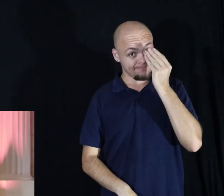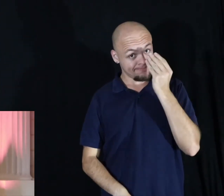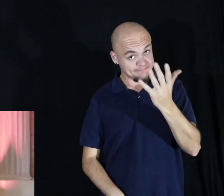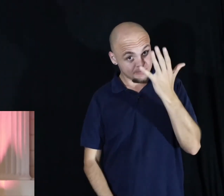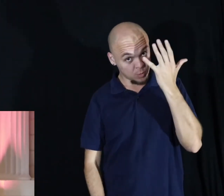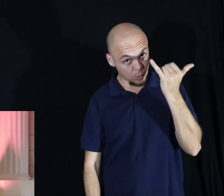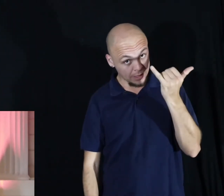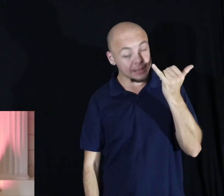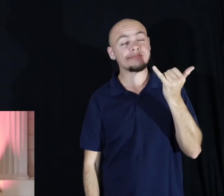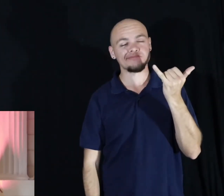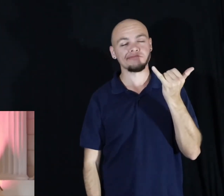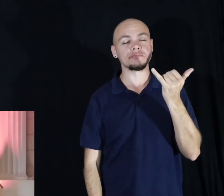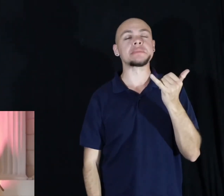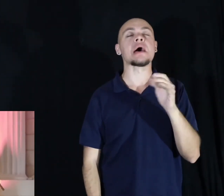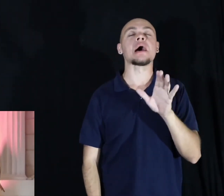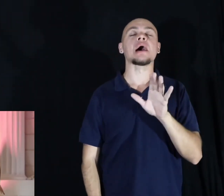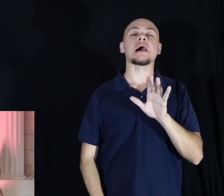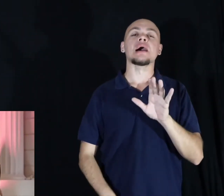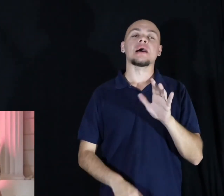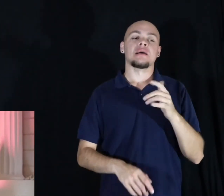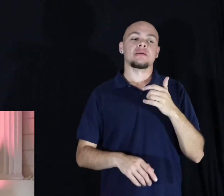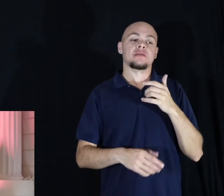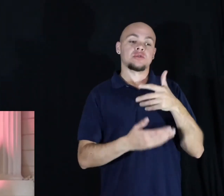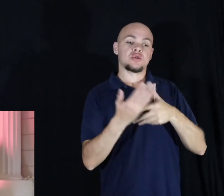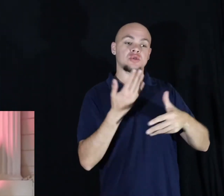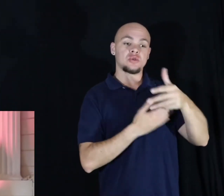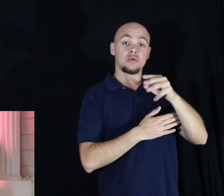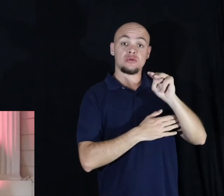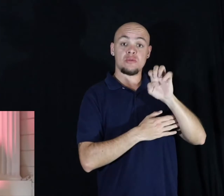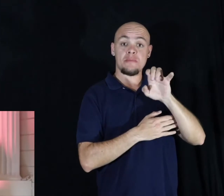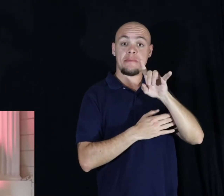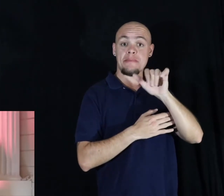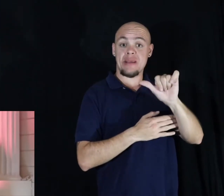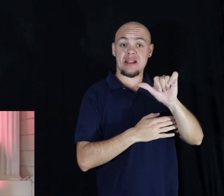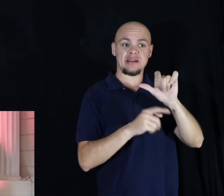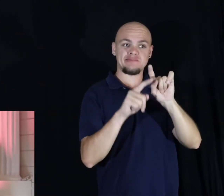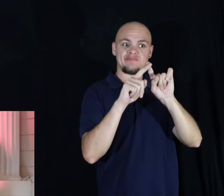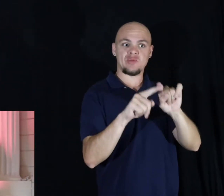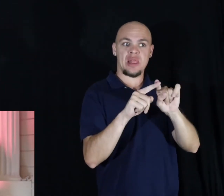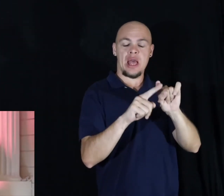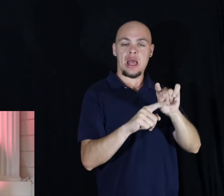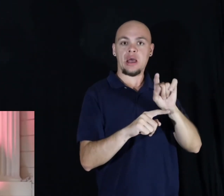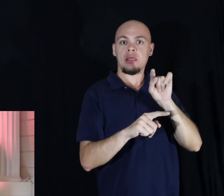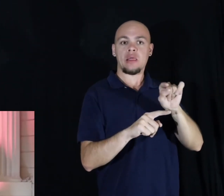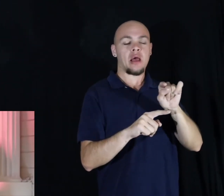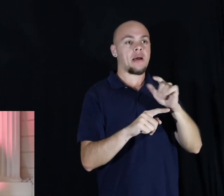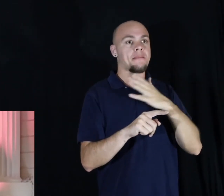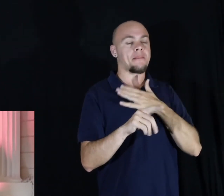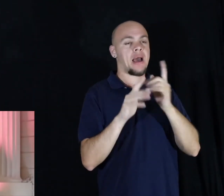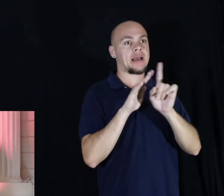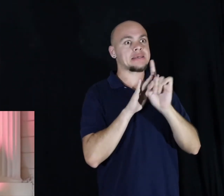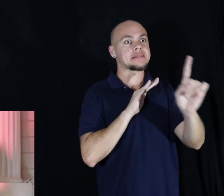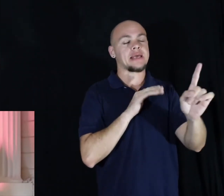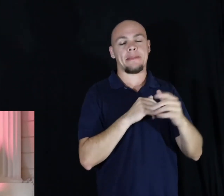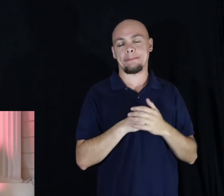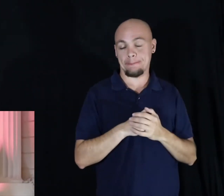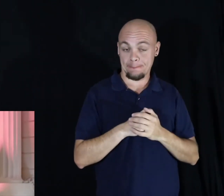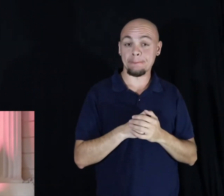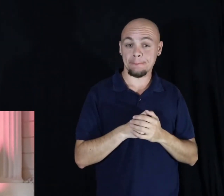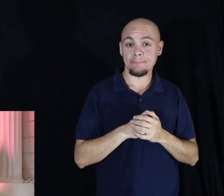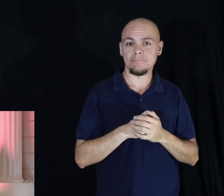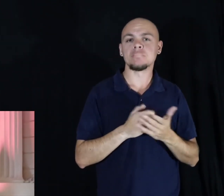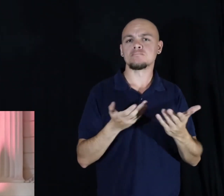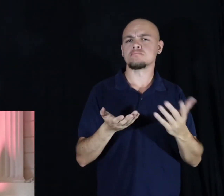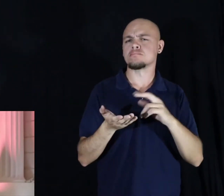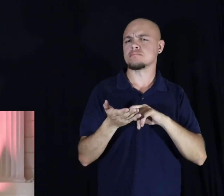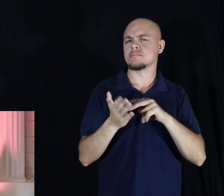I was purely relying on social media as a vessel of escapism. How you may ask? Well, when I was on